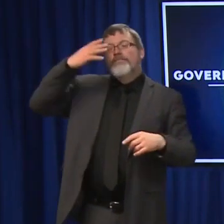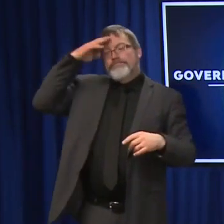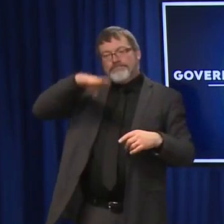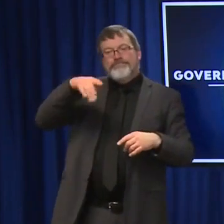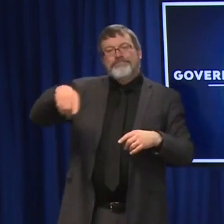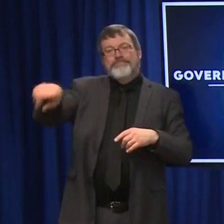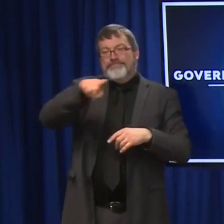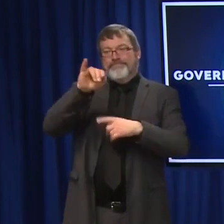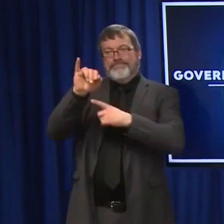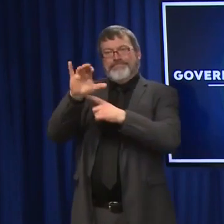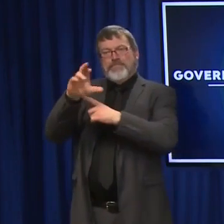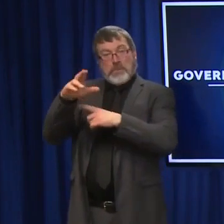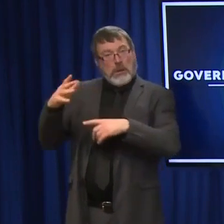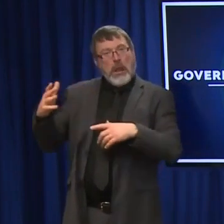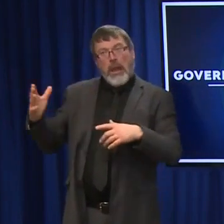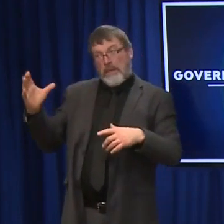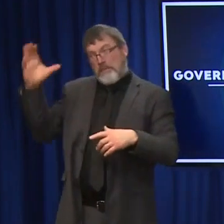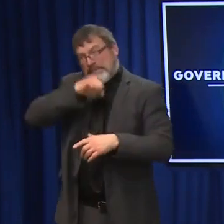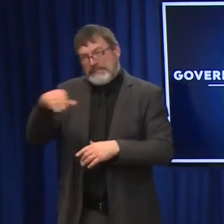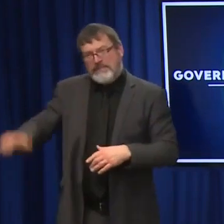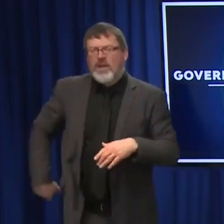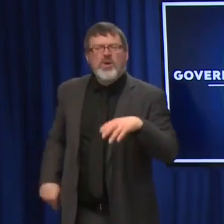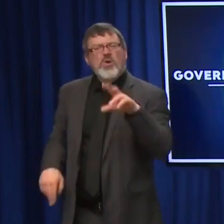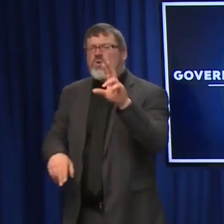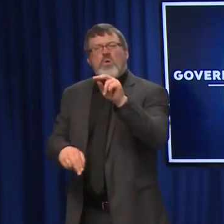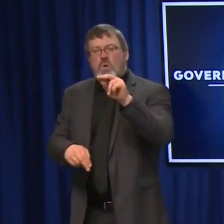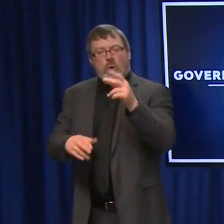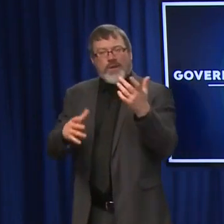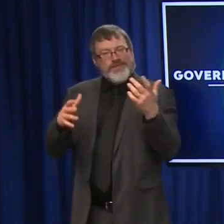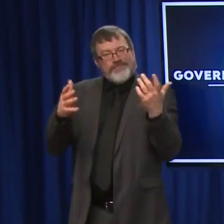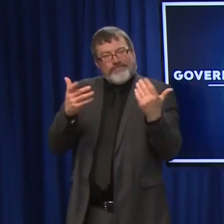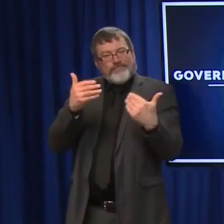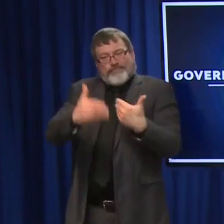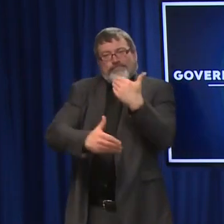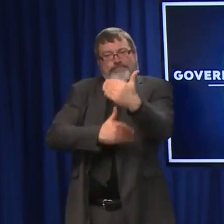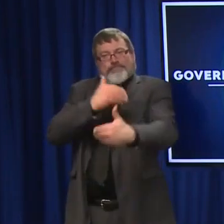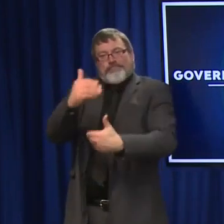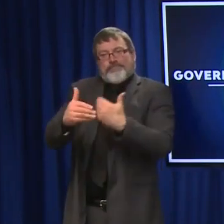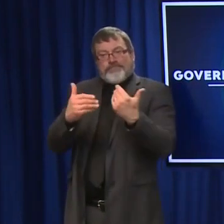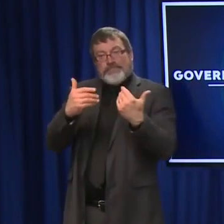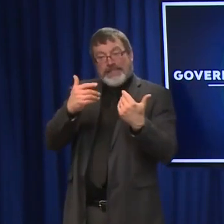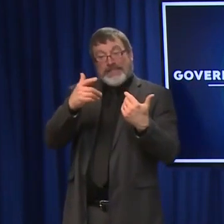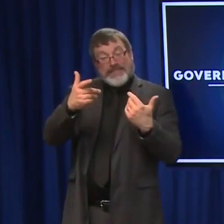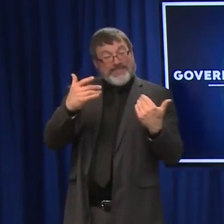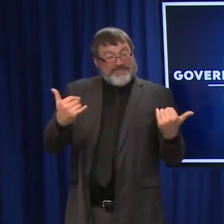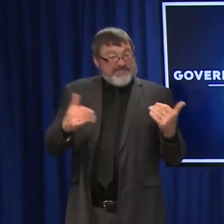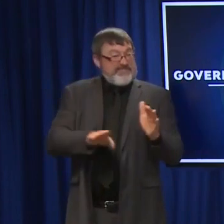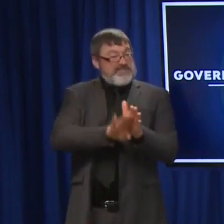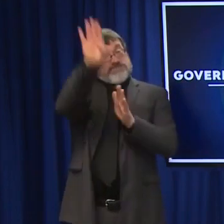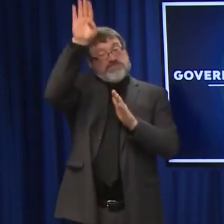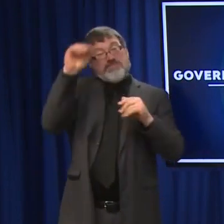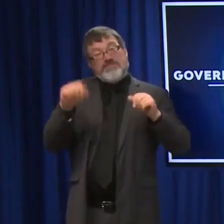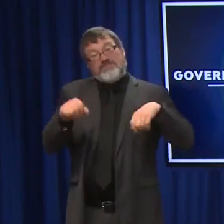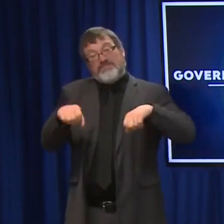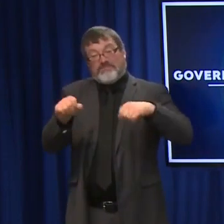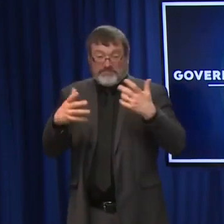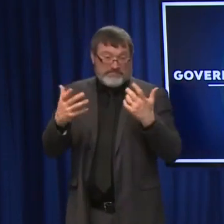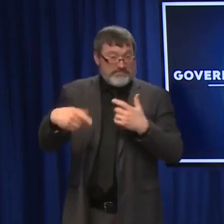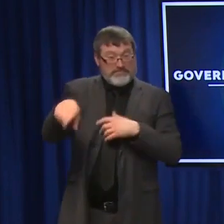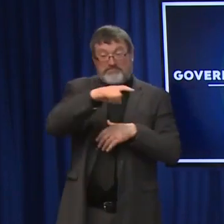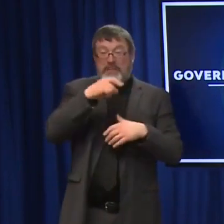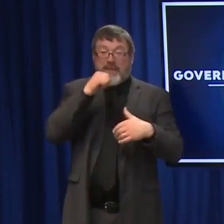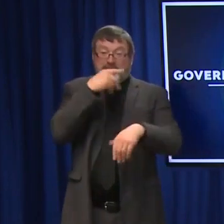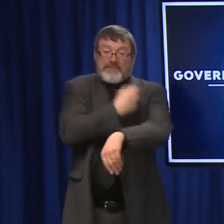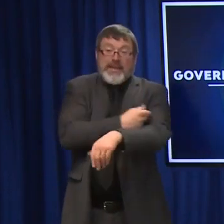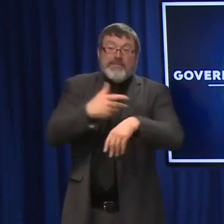control spread. I mean, we're seeing some of the highest levels of COVID-19 in our communities that we've seen at any point during the pandemic. Certainly, if we